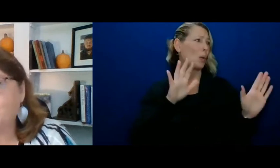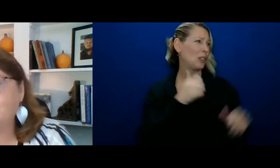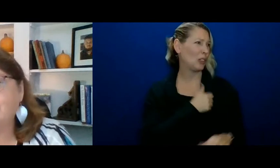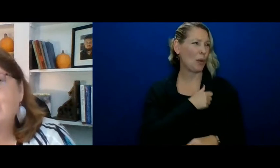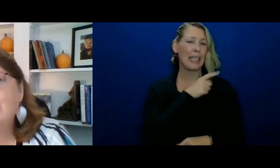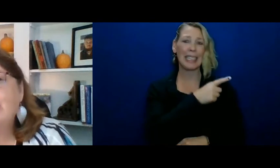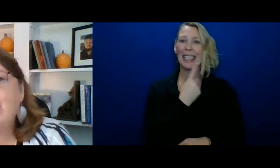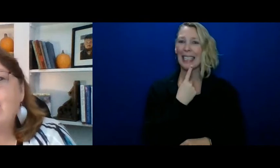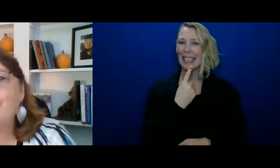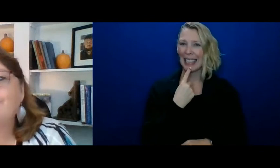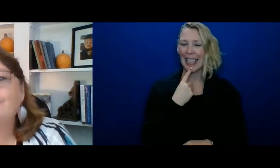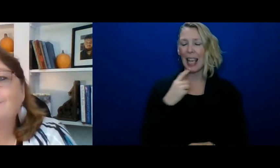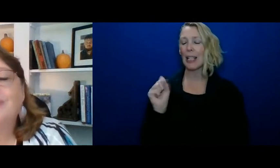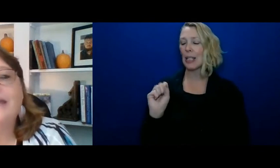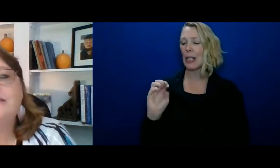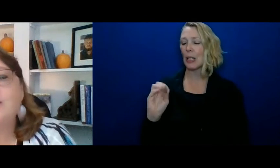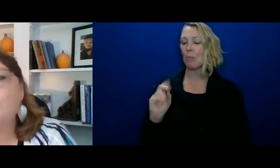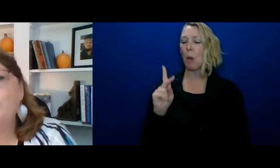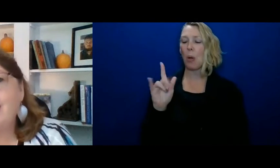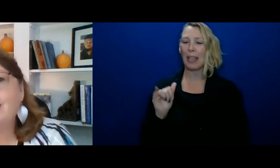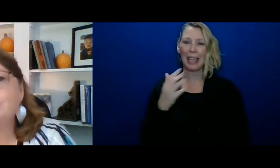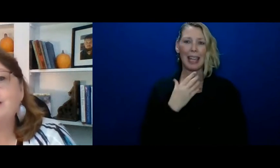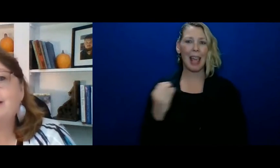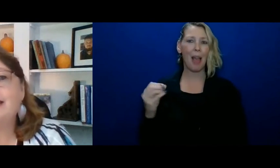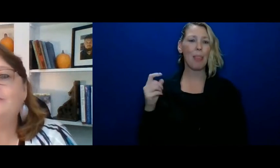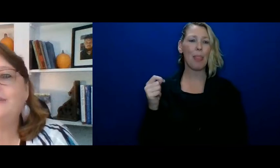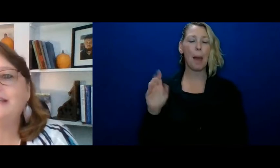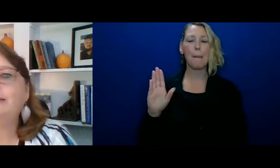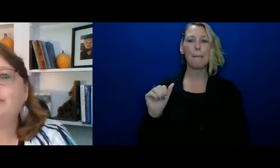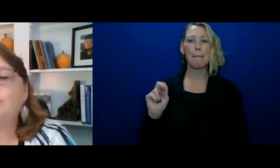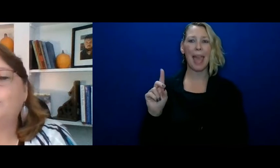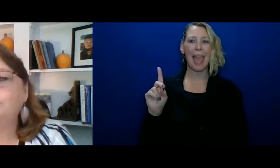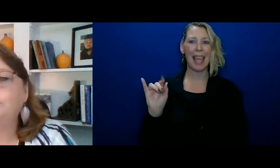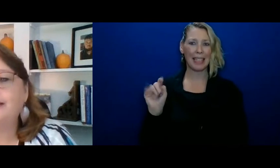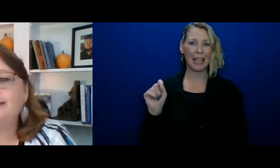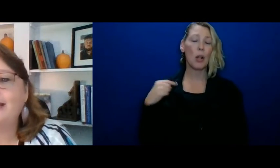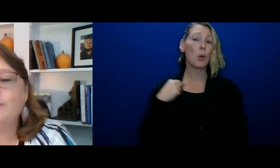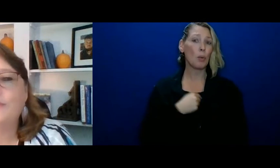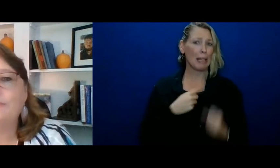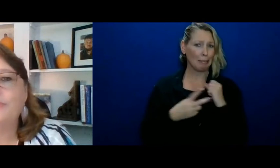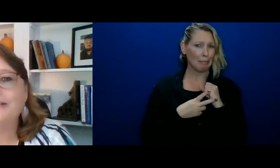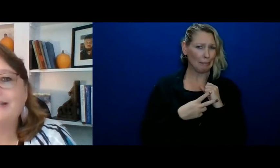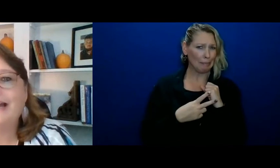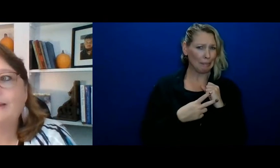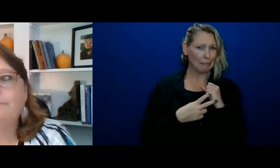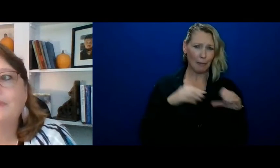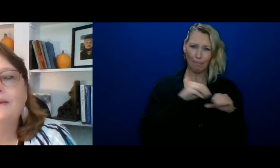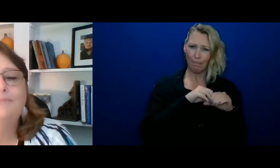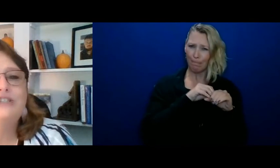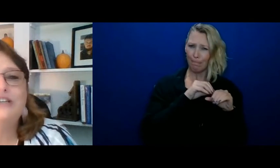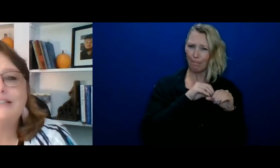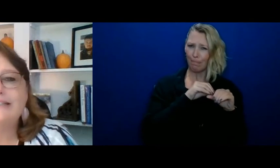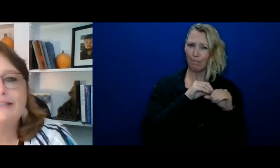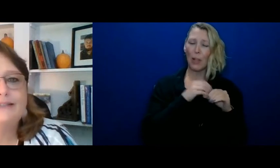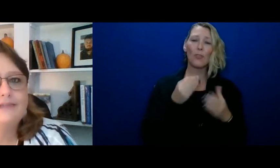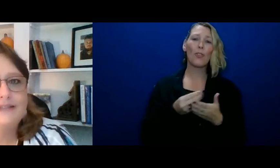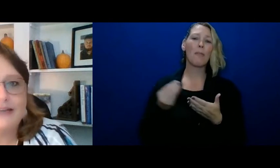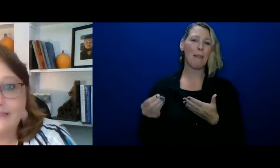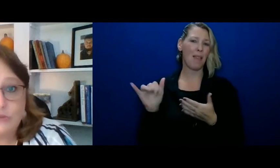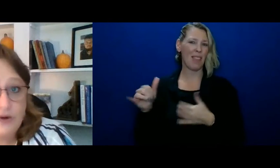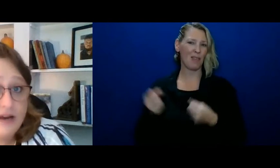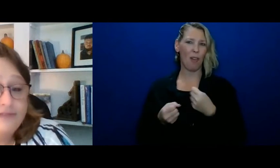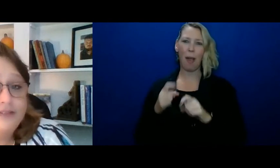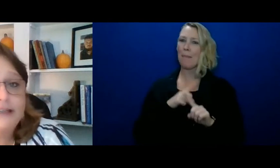a Dolly Parton. And so we actually saved to get him an old Trans Am at one point in time. But Jesse's